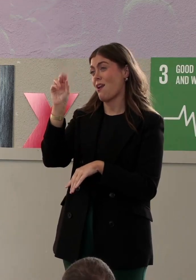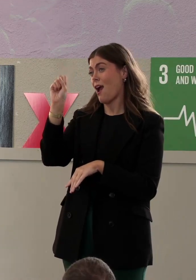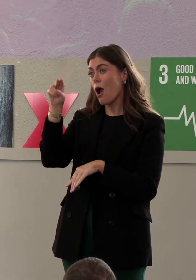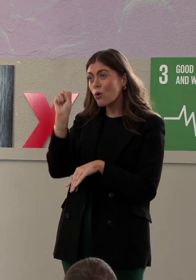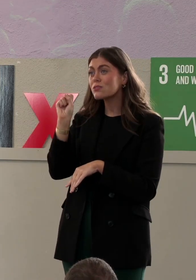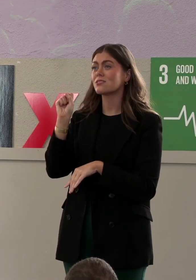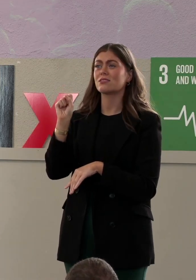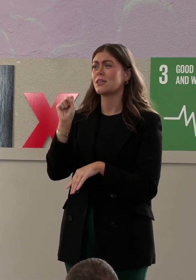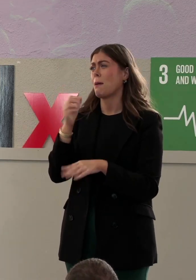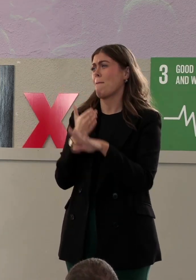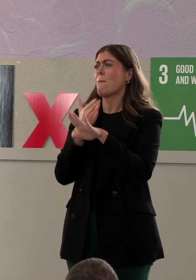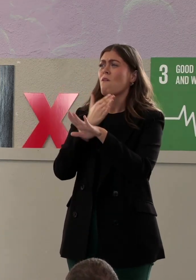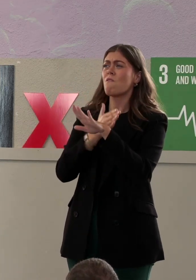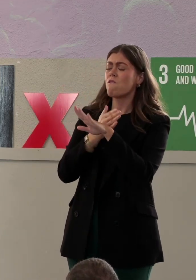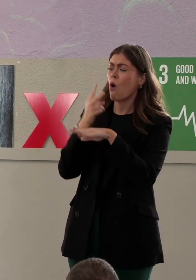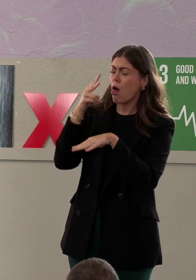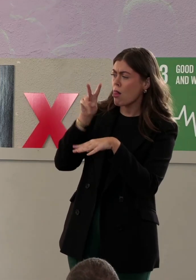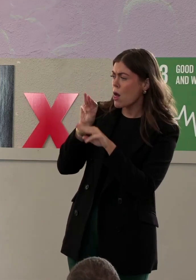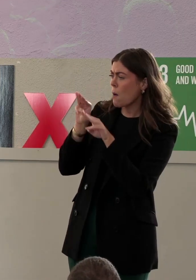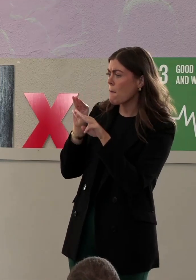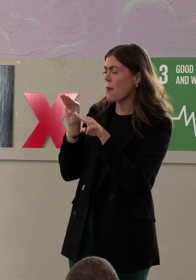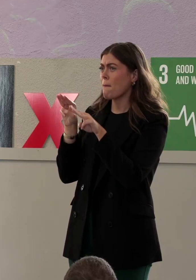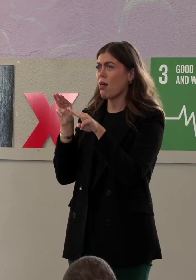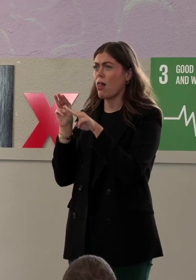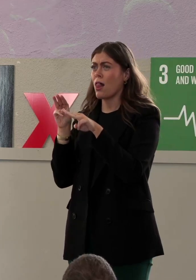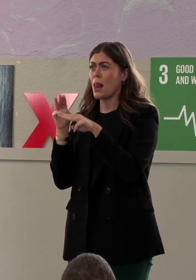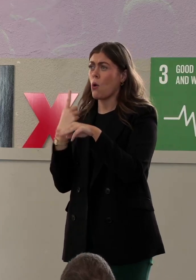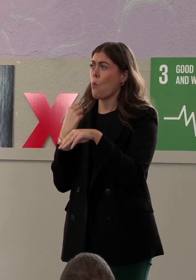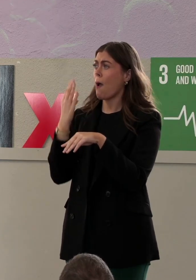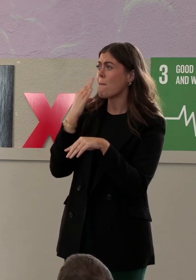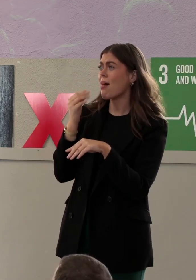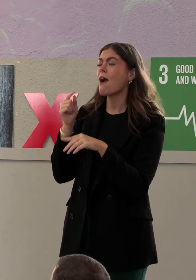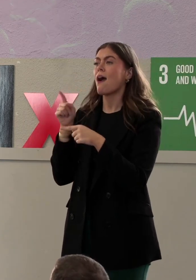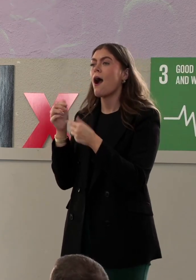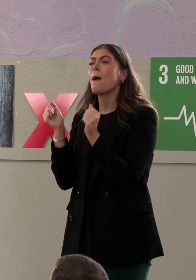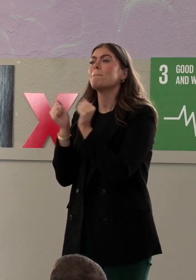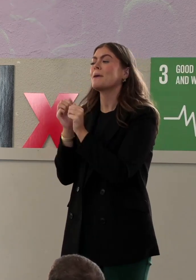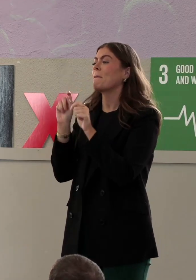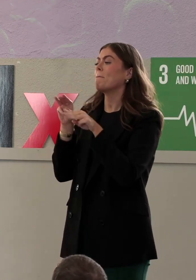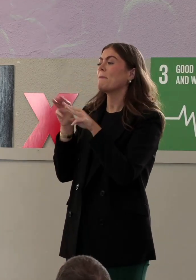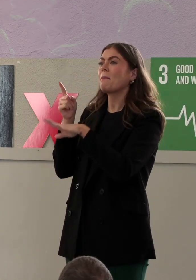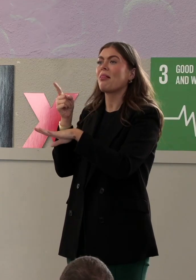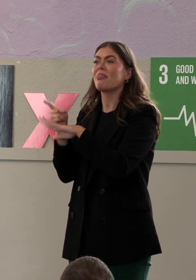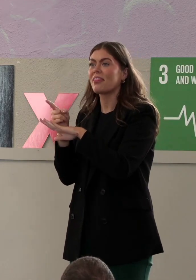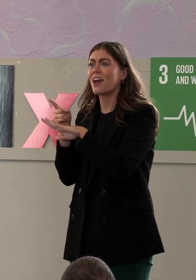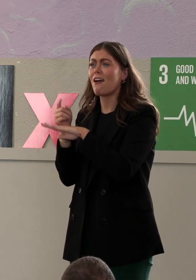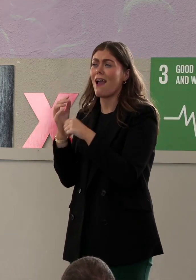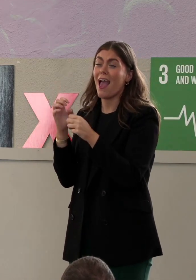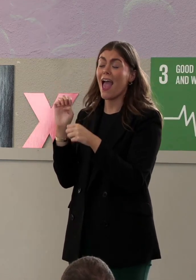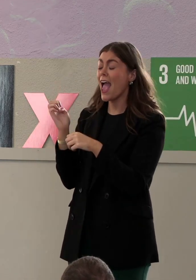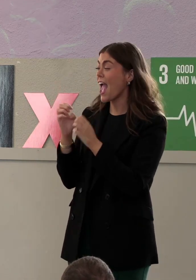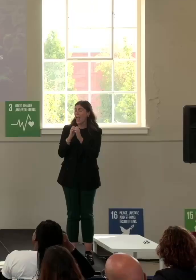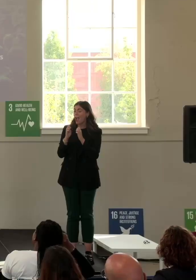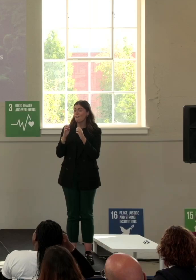before we looked at people of colour and white. I met my people there. My tribe there. They were of every colour, every